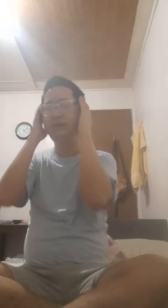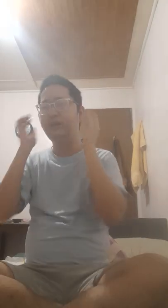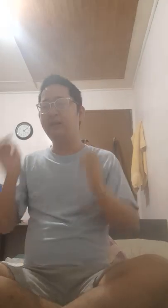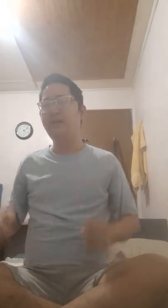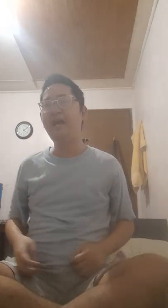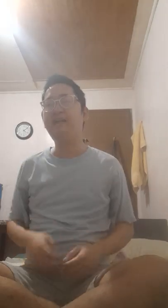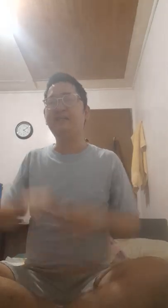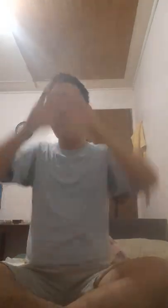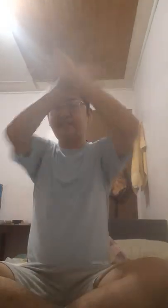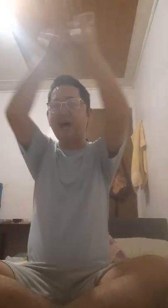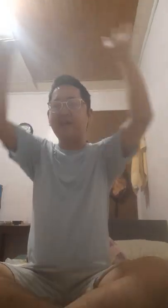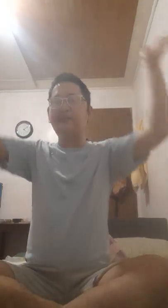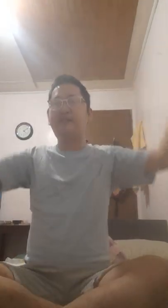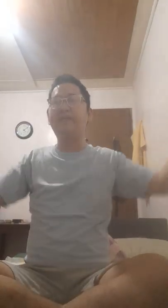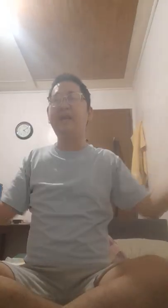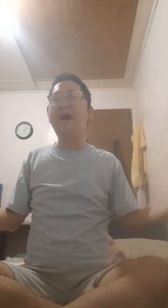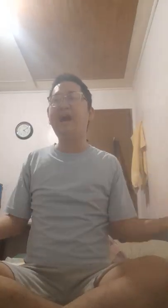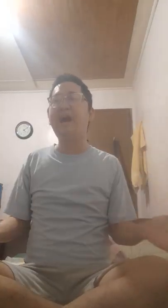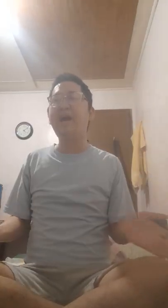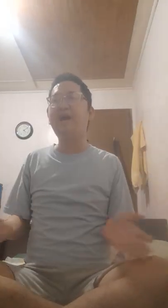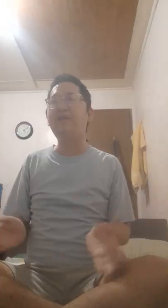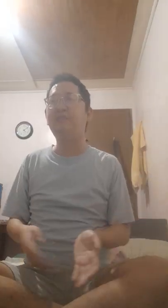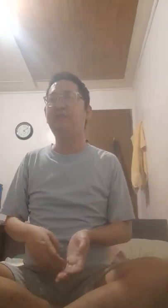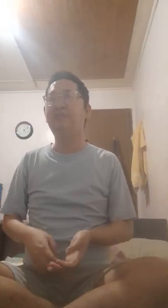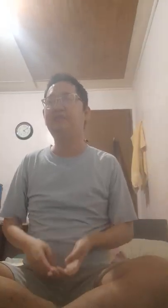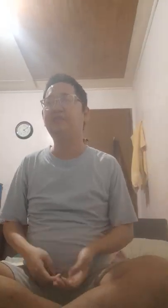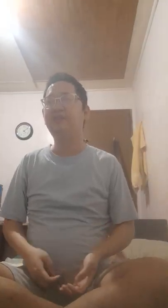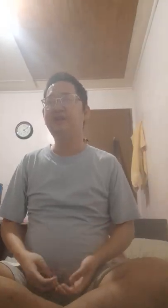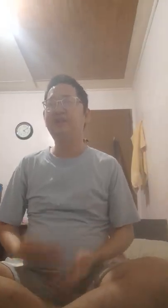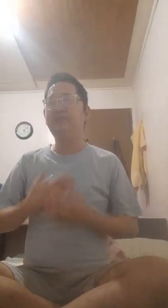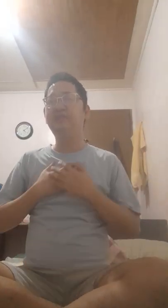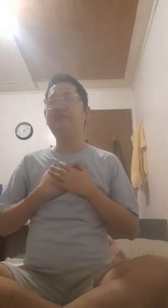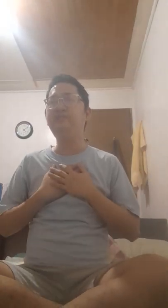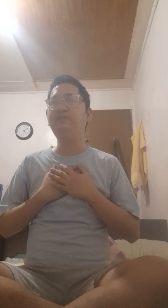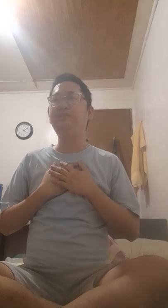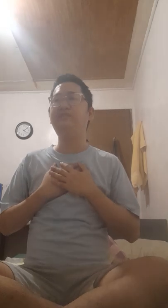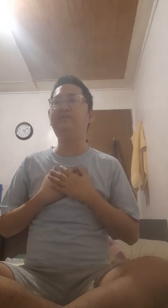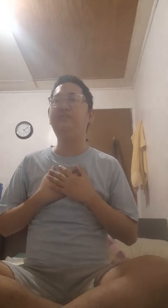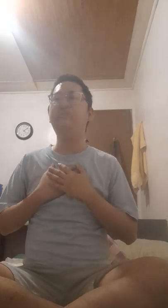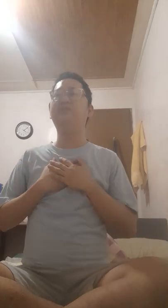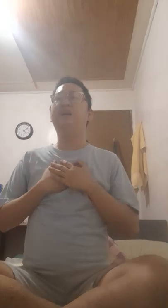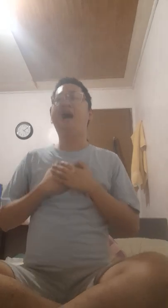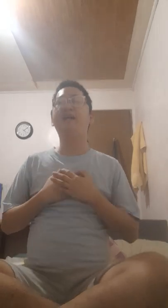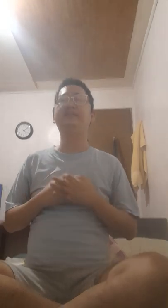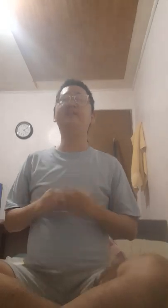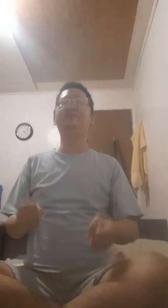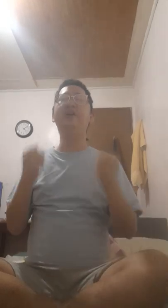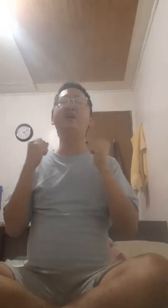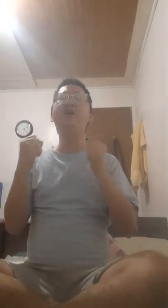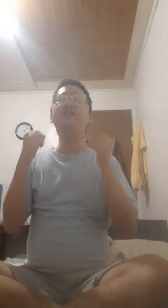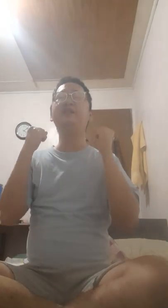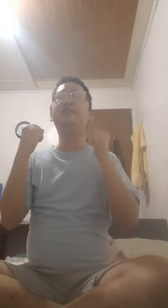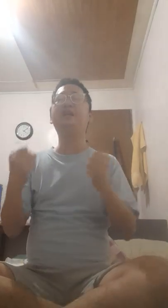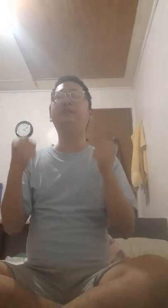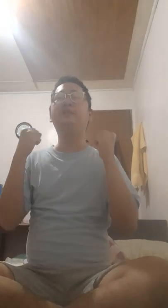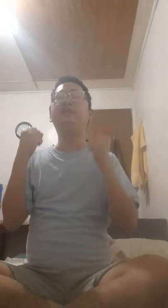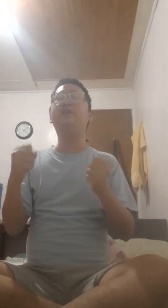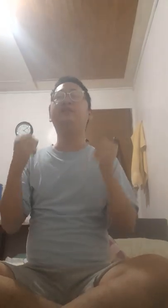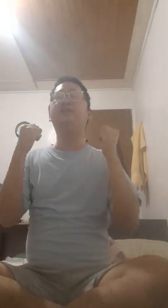Like the sun coming out, oh I just know that something good is